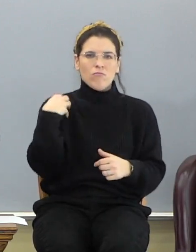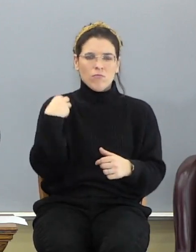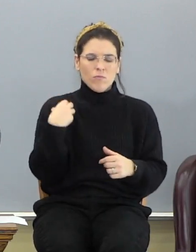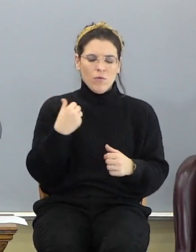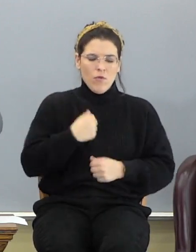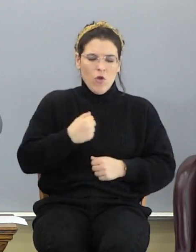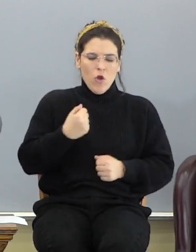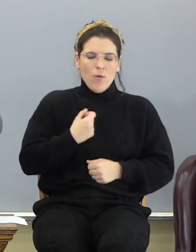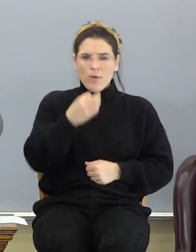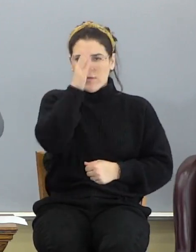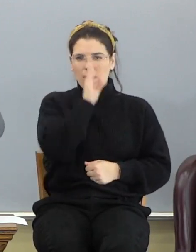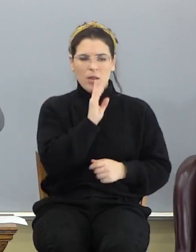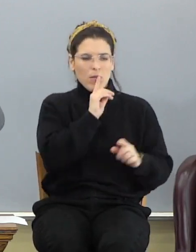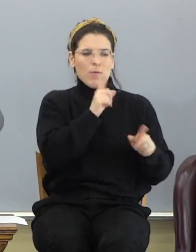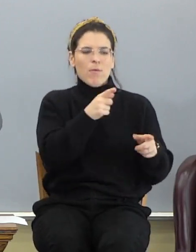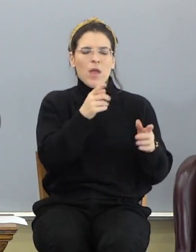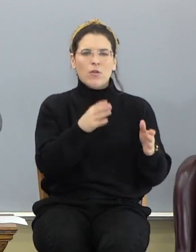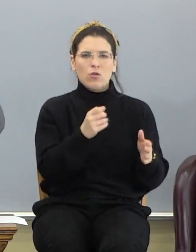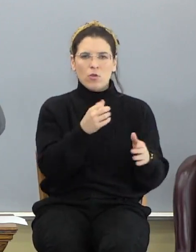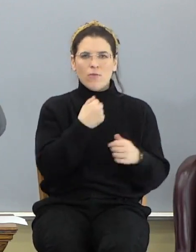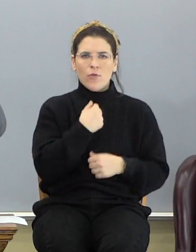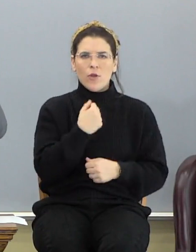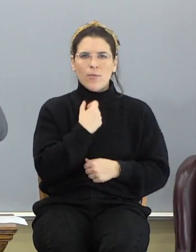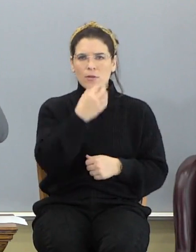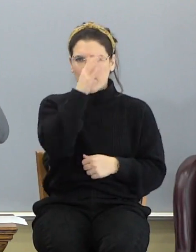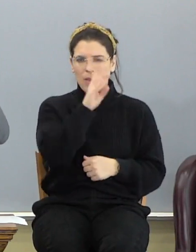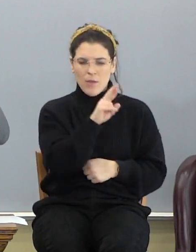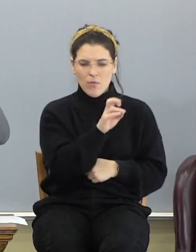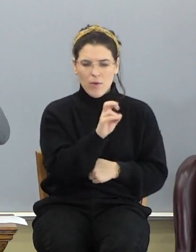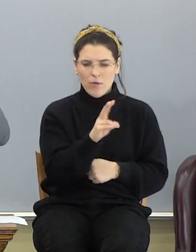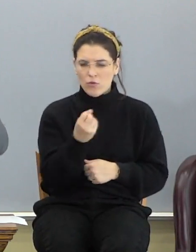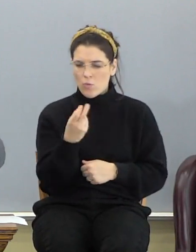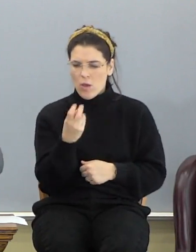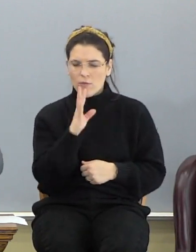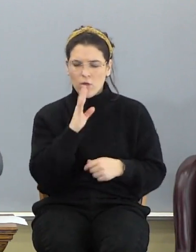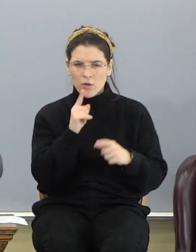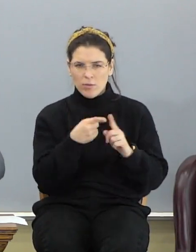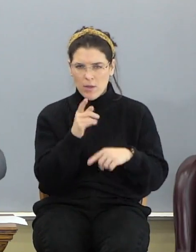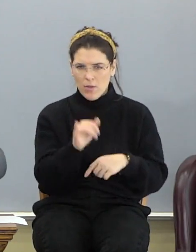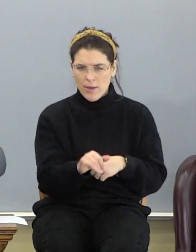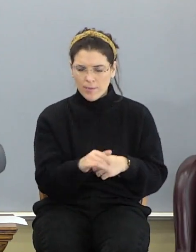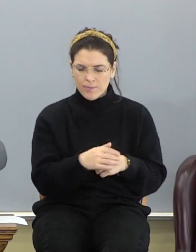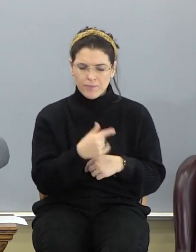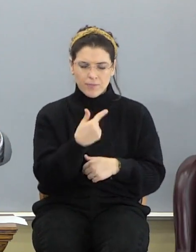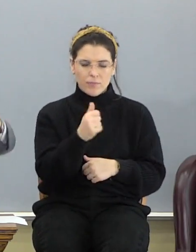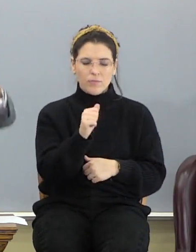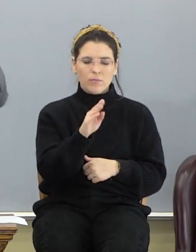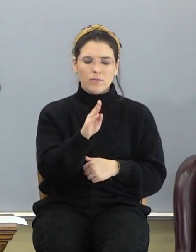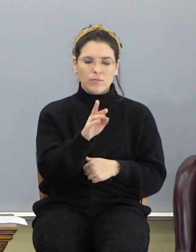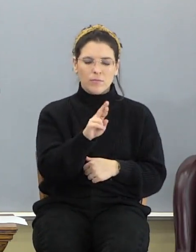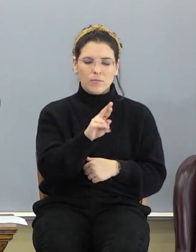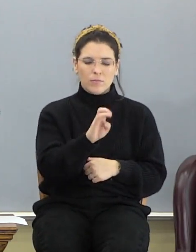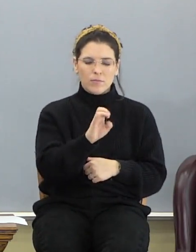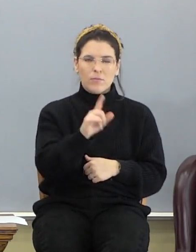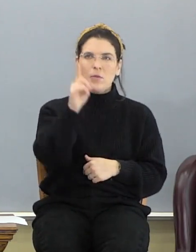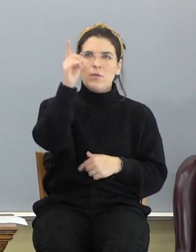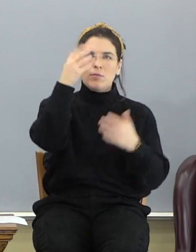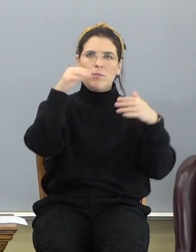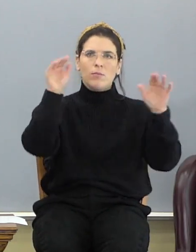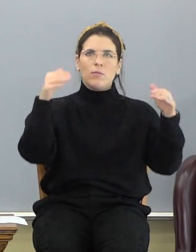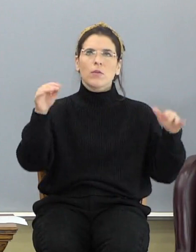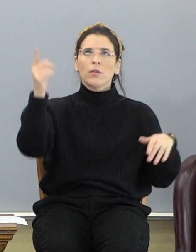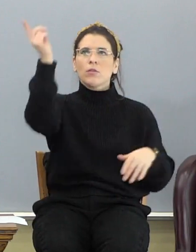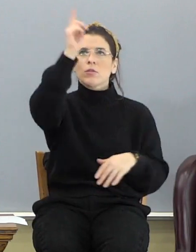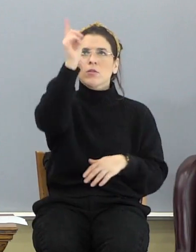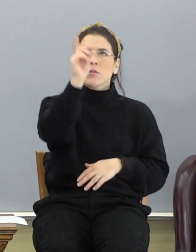He's the commander of the armies of God, Revelation 12. So here's Gabriel. He's coming down through the heavens.